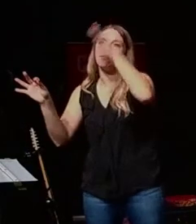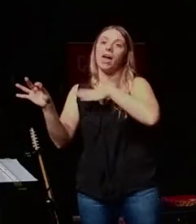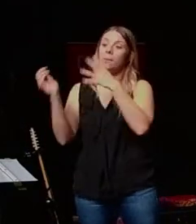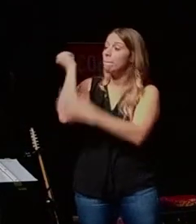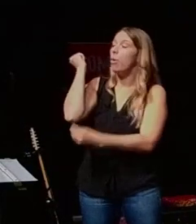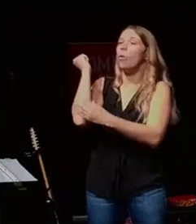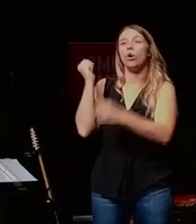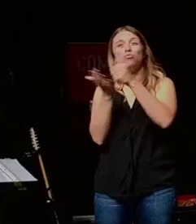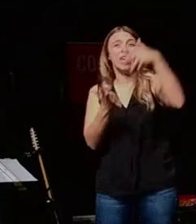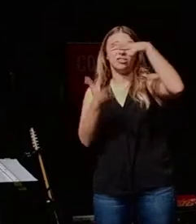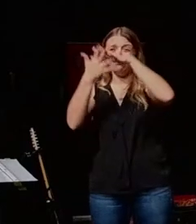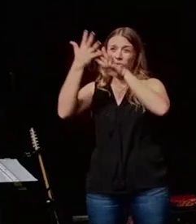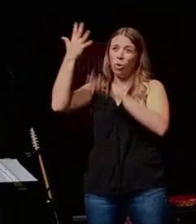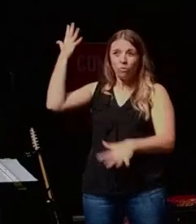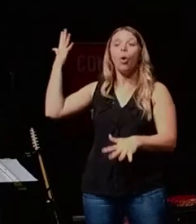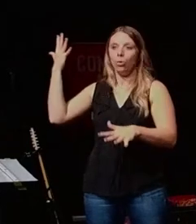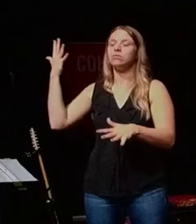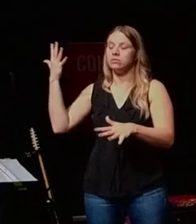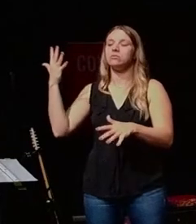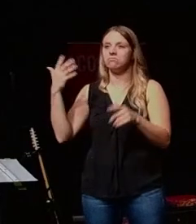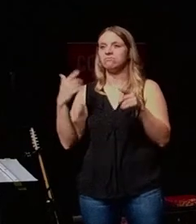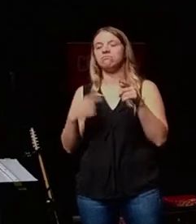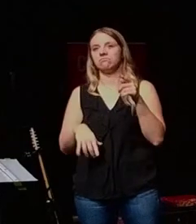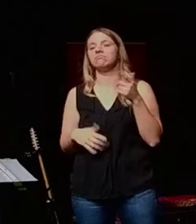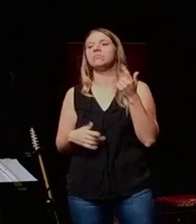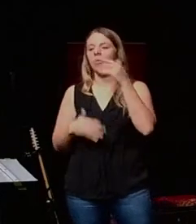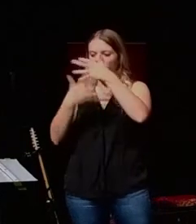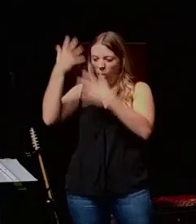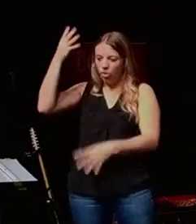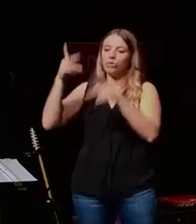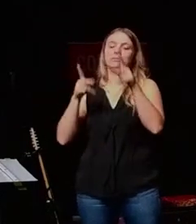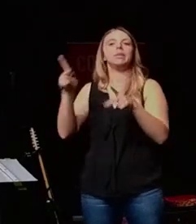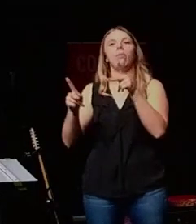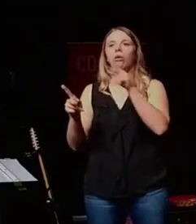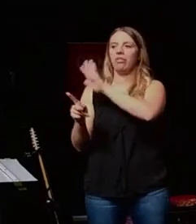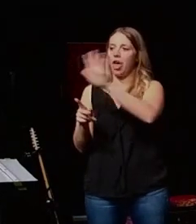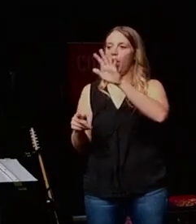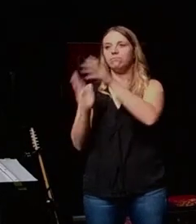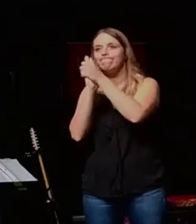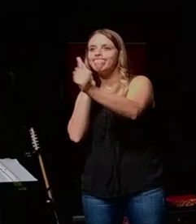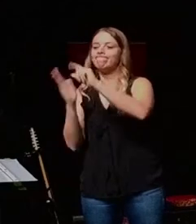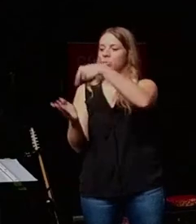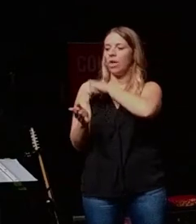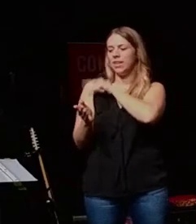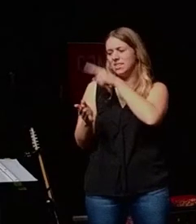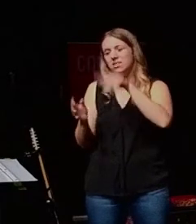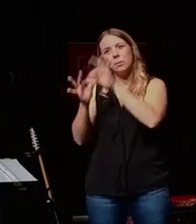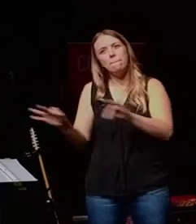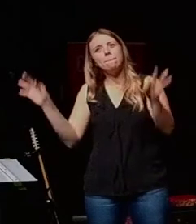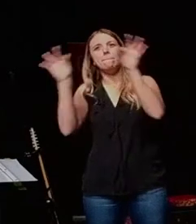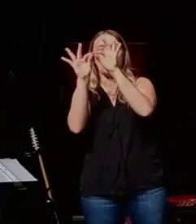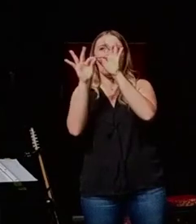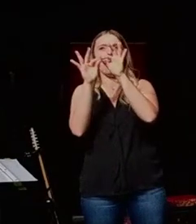the poor and of the rich. And all of this, all of these people, all of these qualities are essential to the